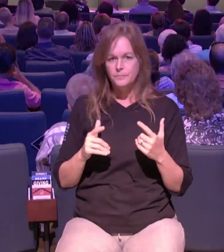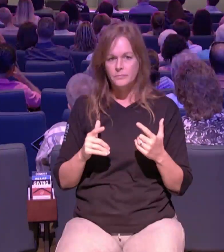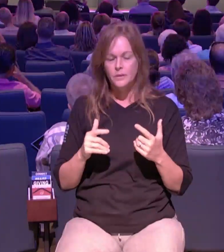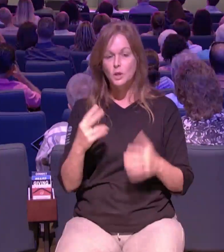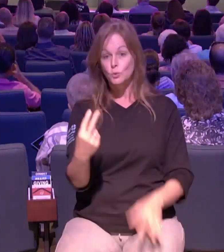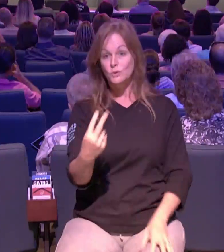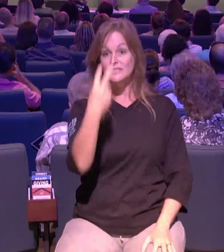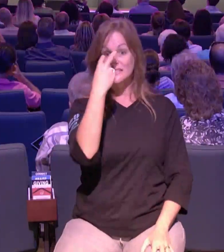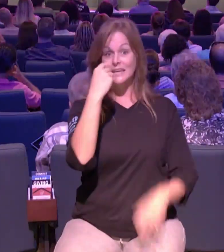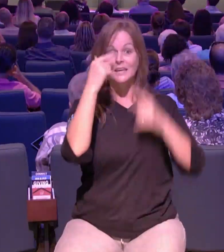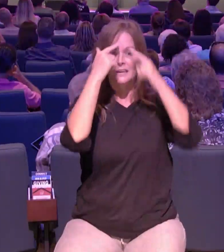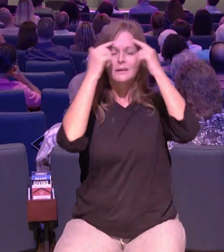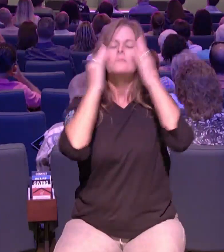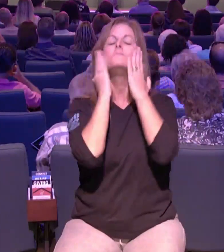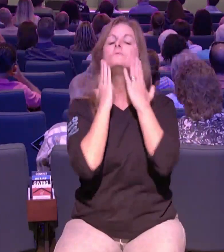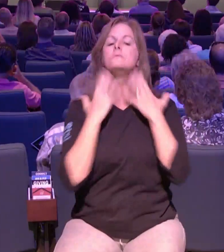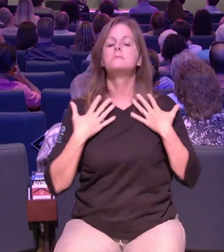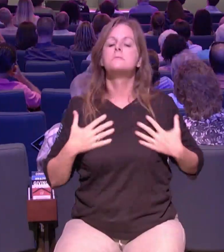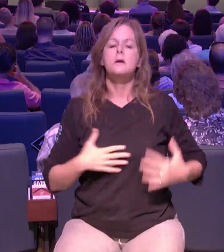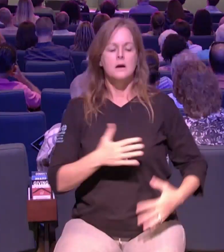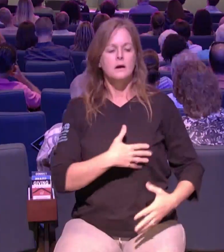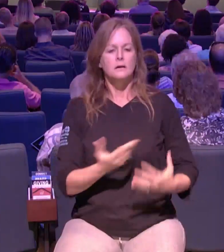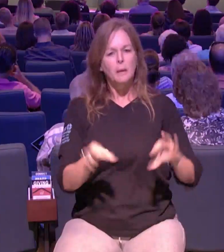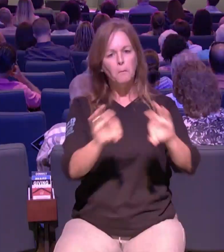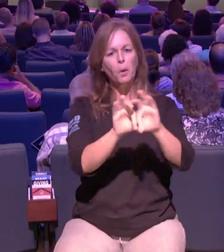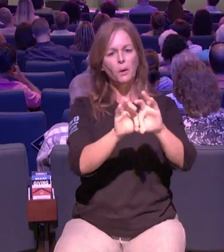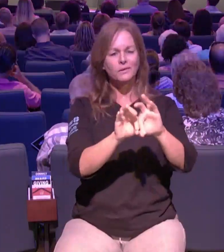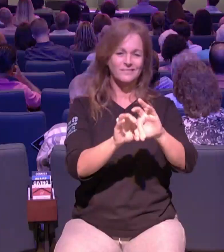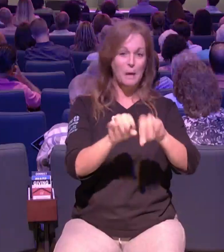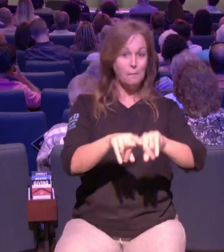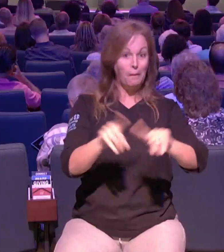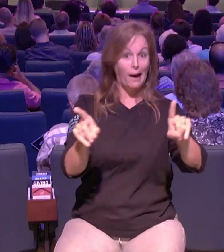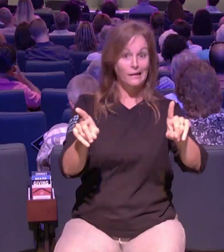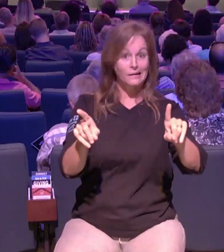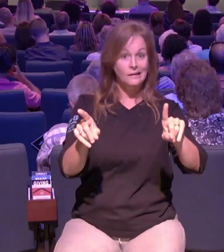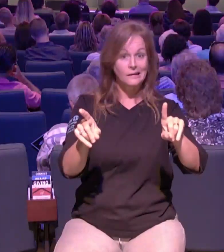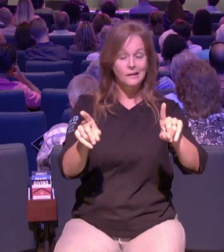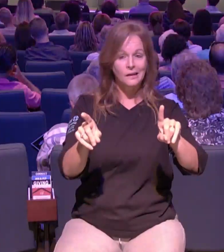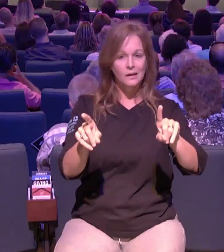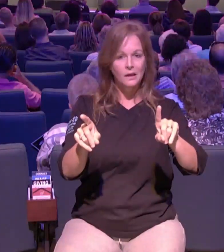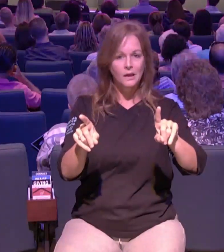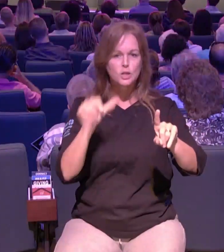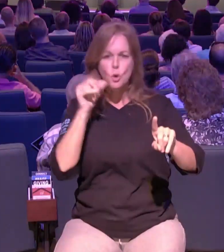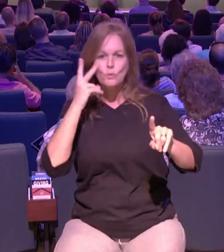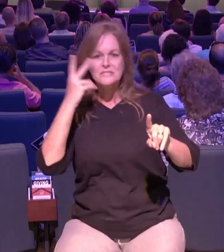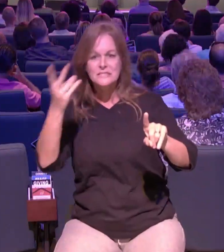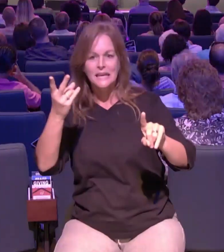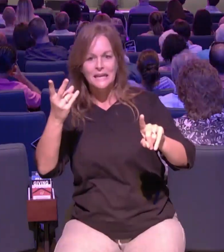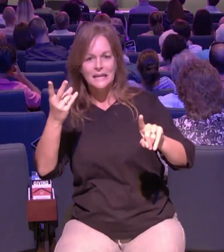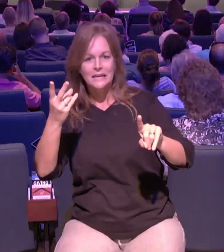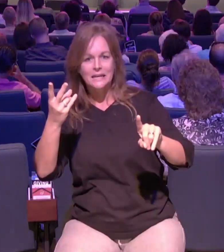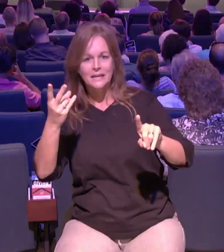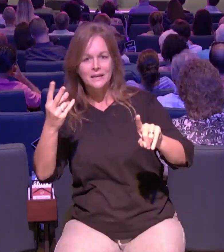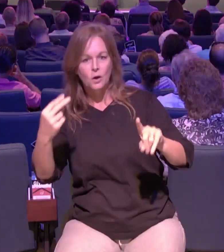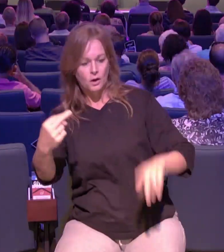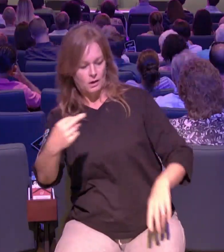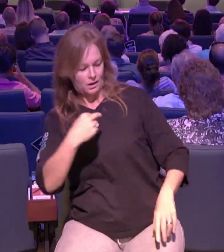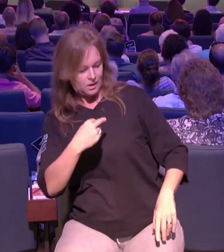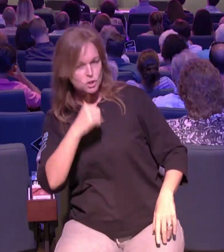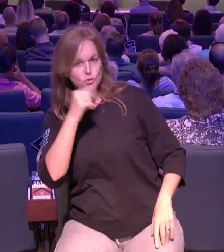necessary body parts the more important ones think about what happens when one of your body parts stops functioning the way it's supposed to